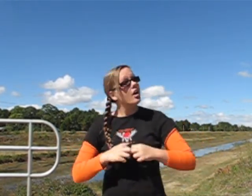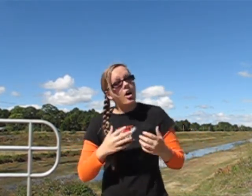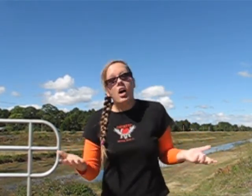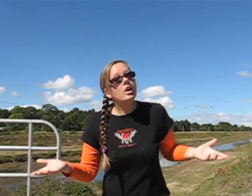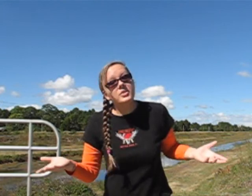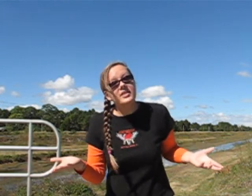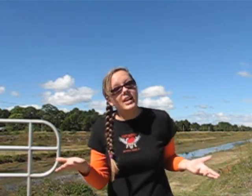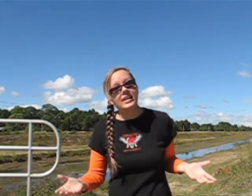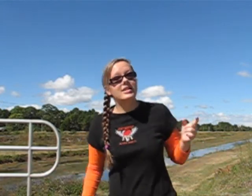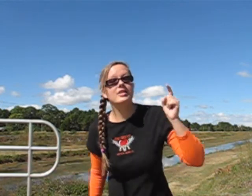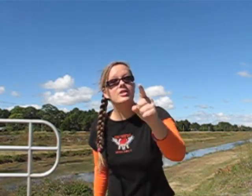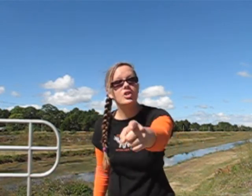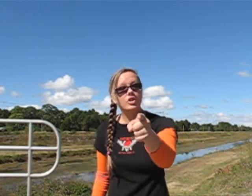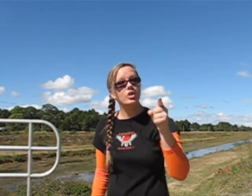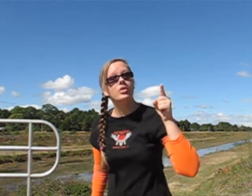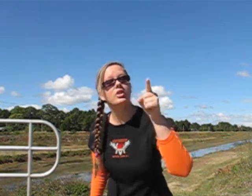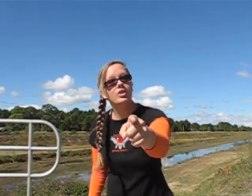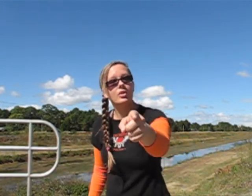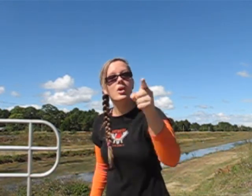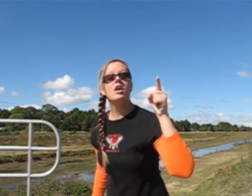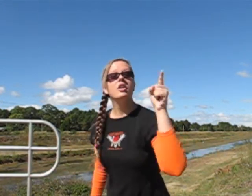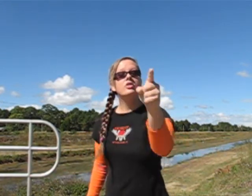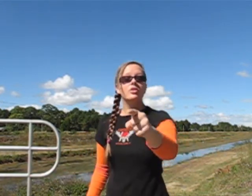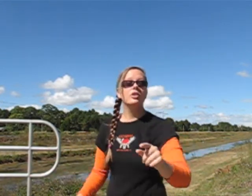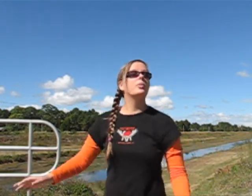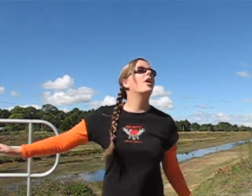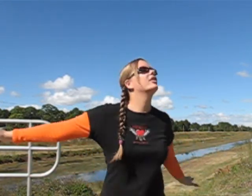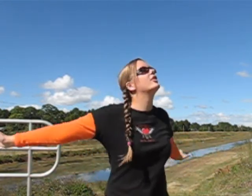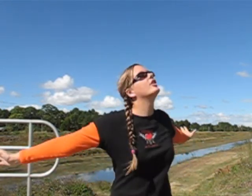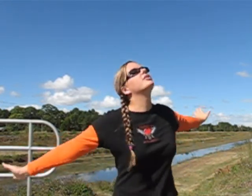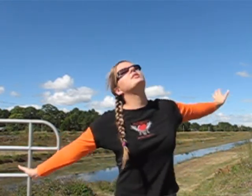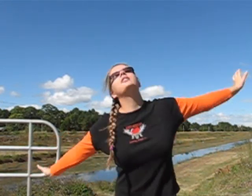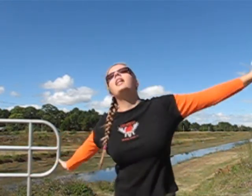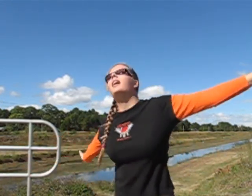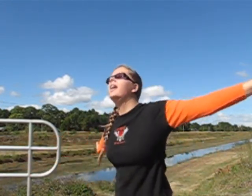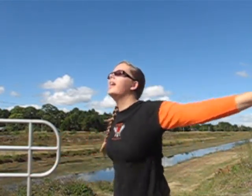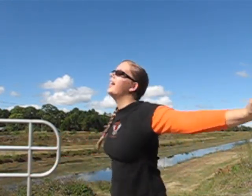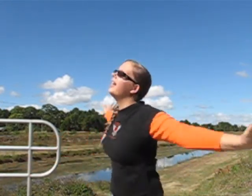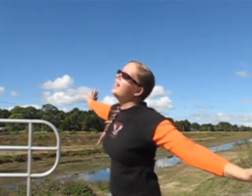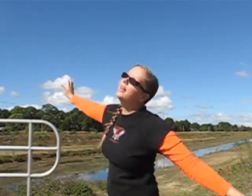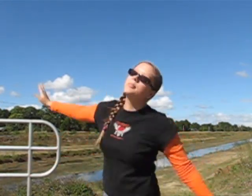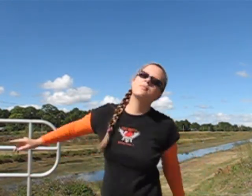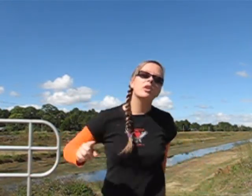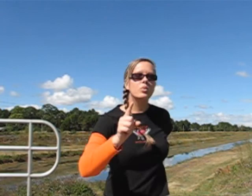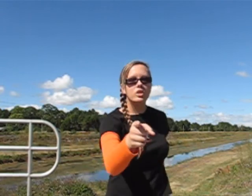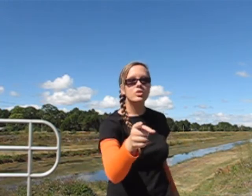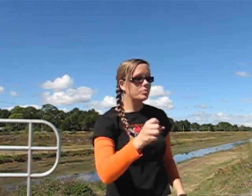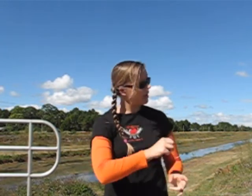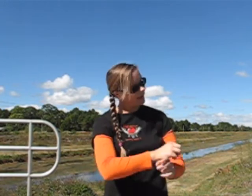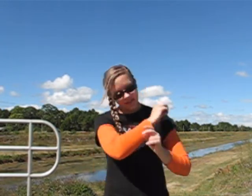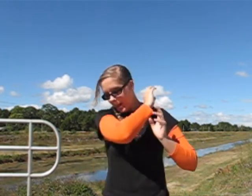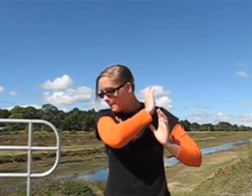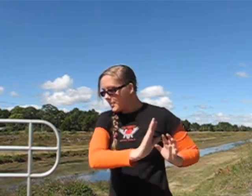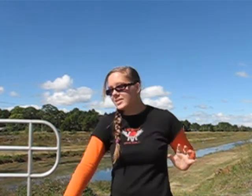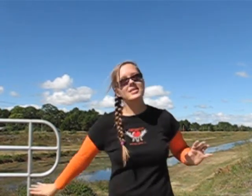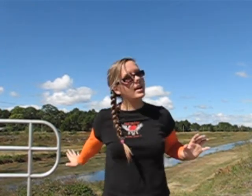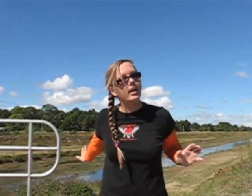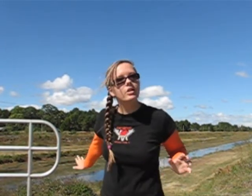All I'm saying is Do you, do you want to learn to fly? And you should pack it up and say